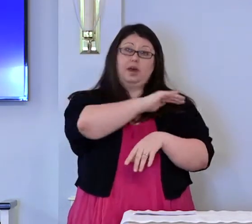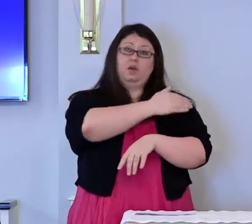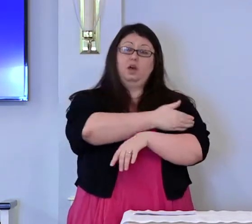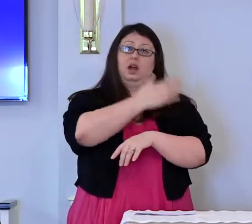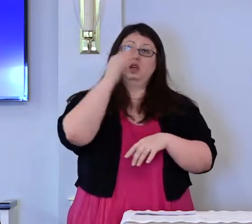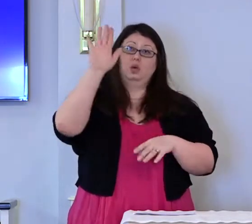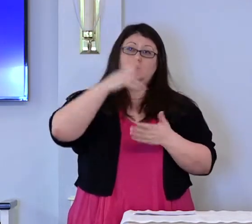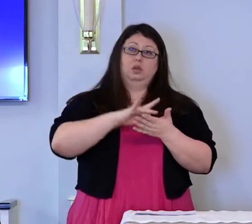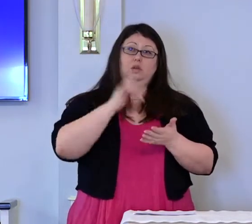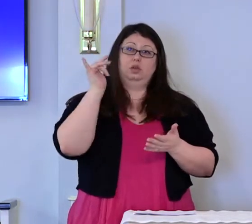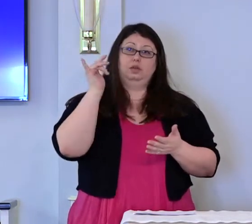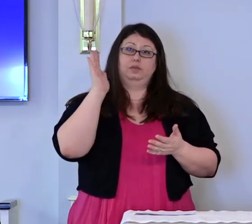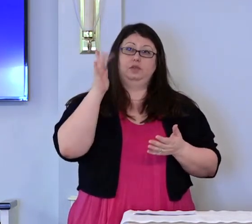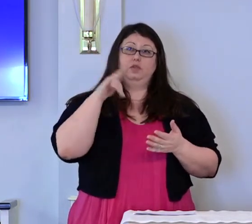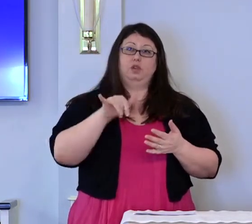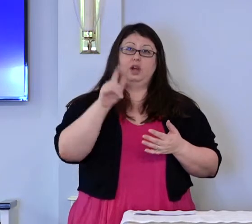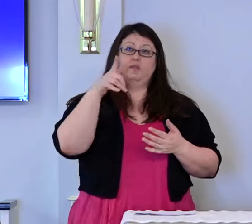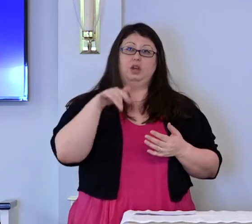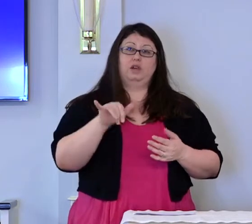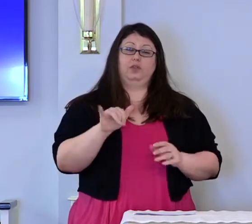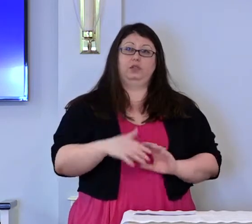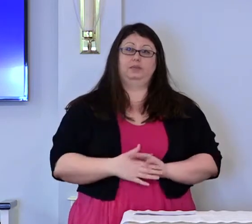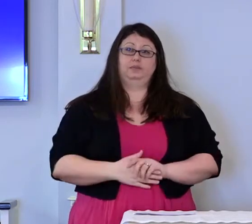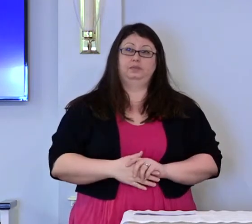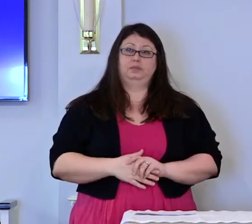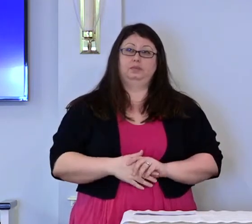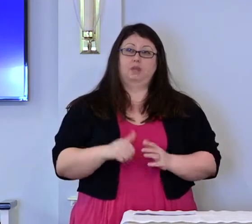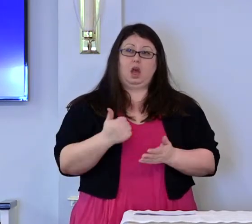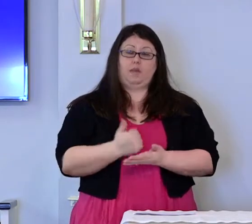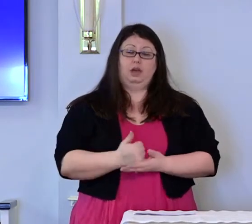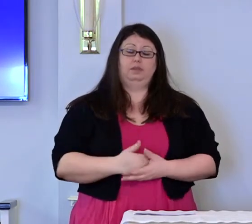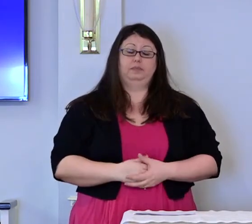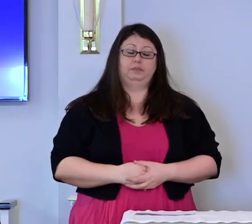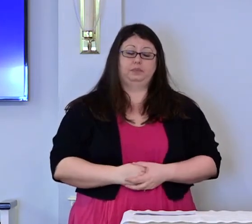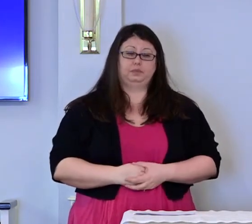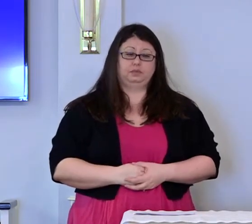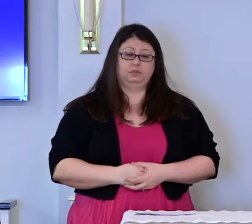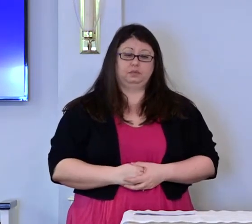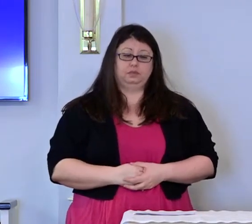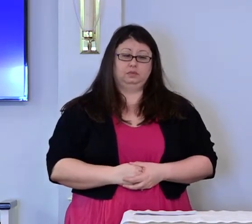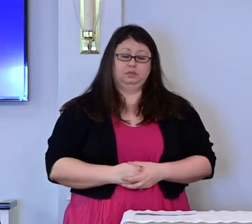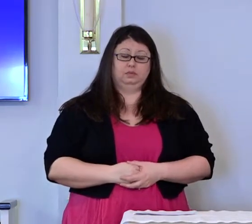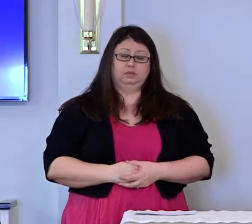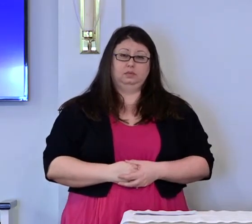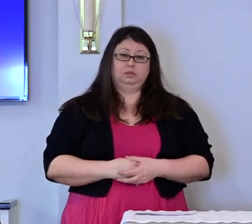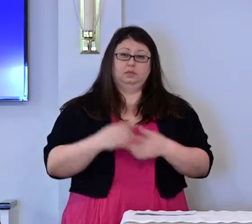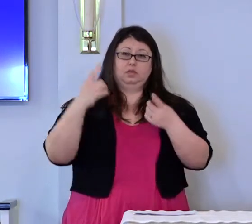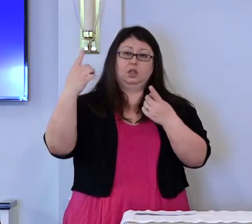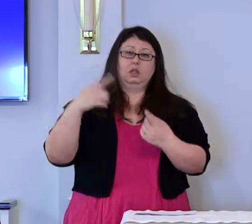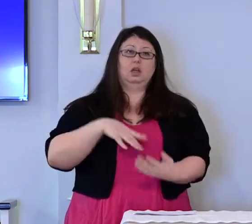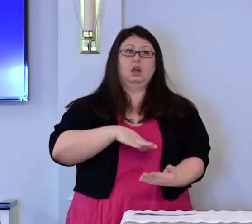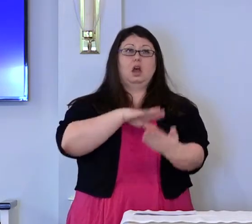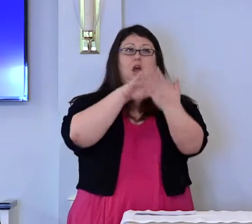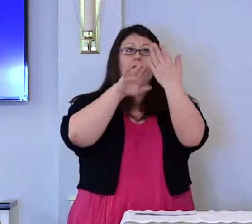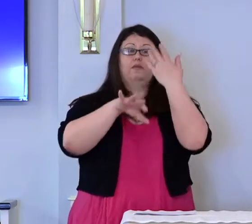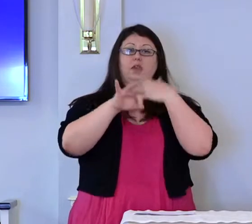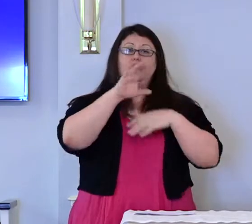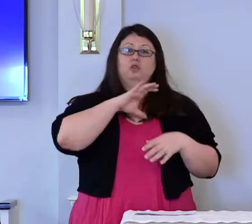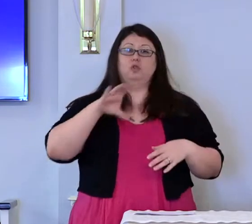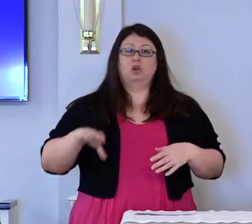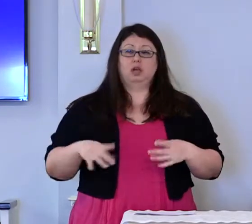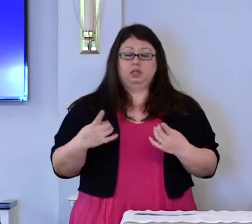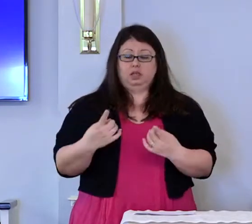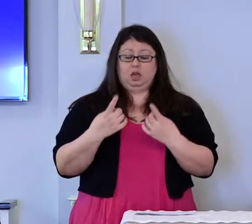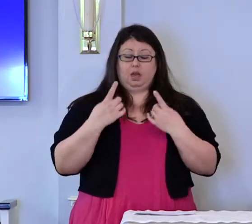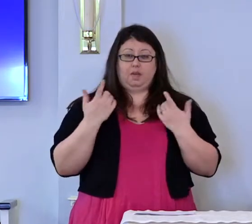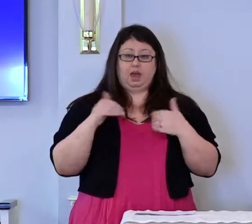power and the glory forever and ever. Amen. Come to Christ, broken